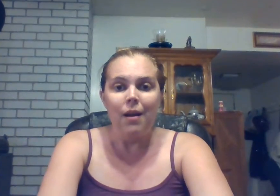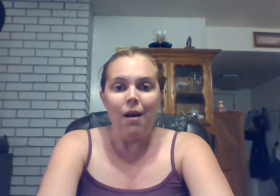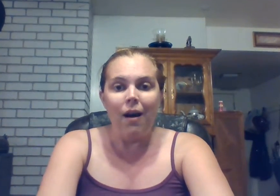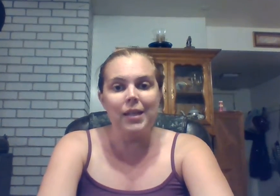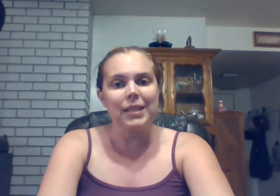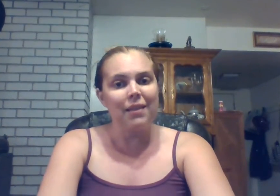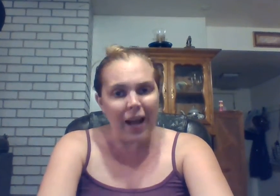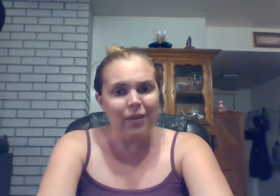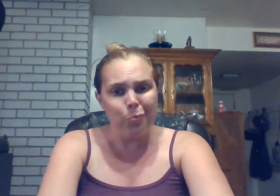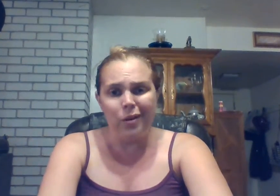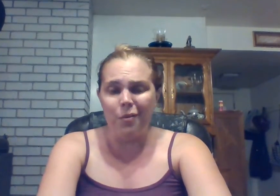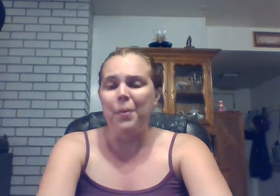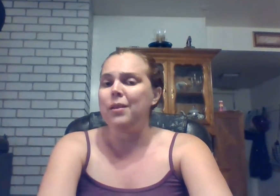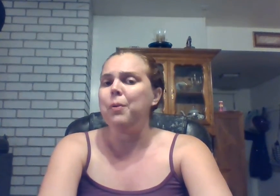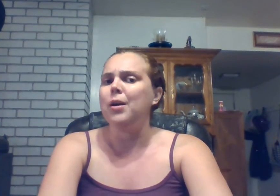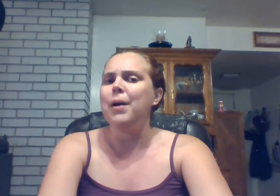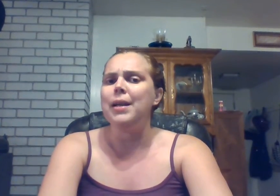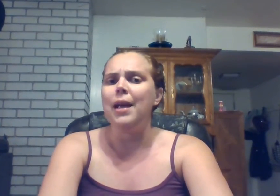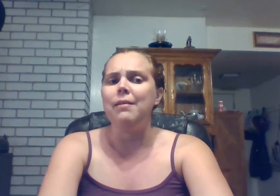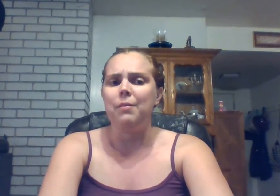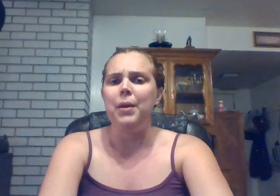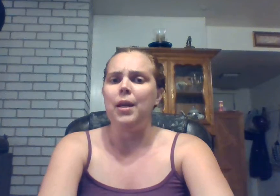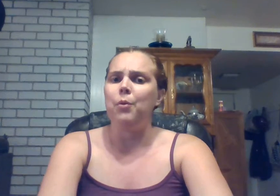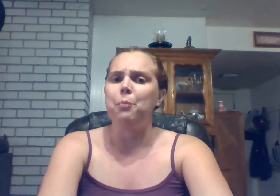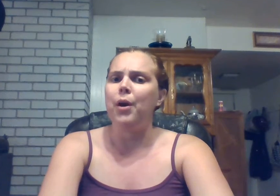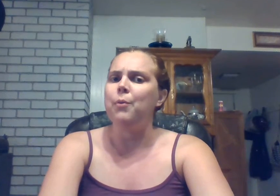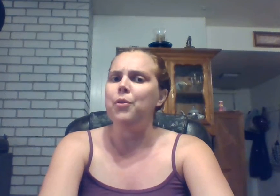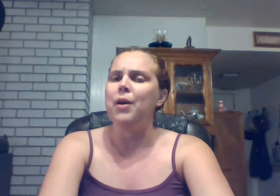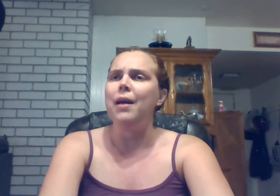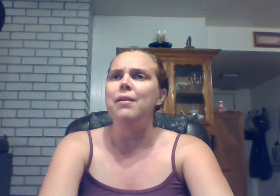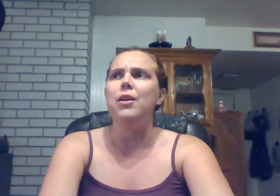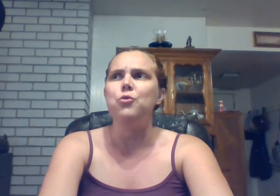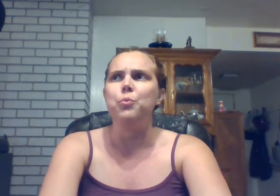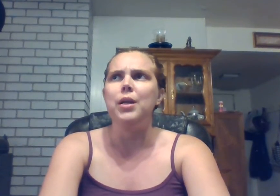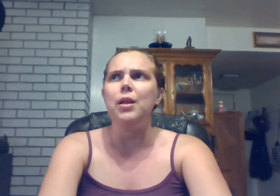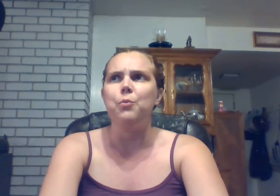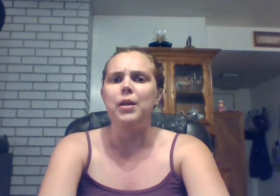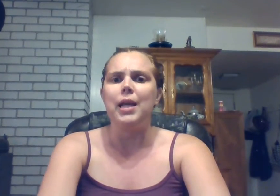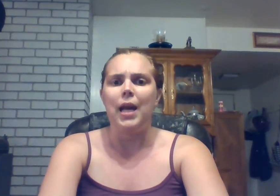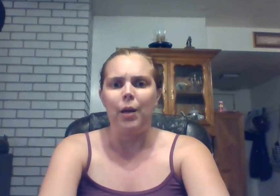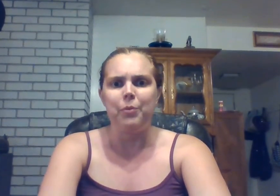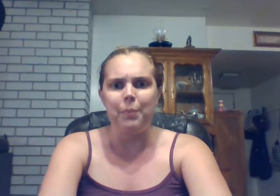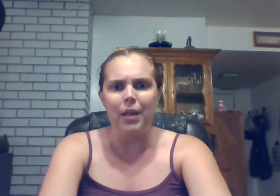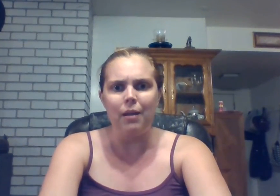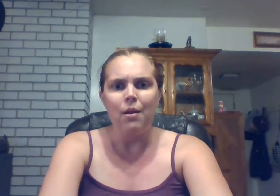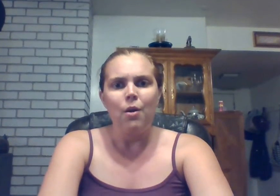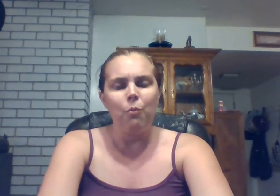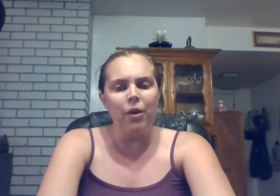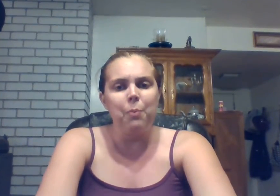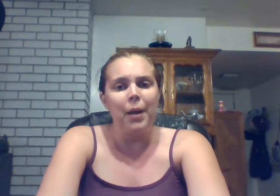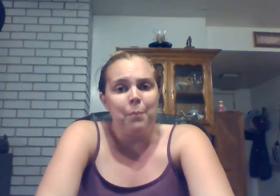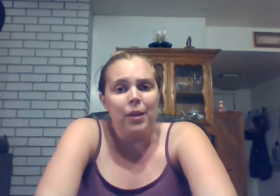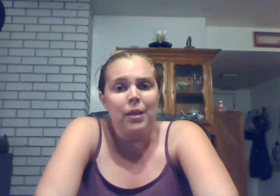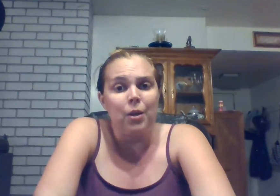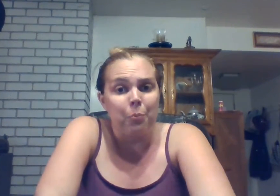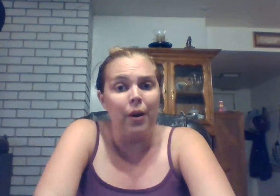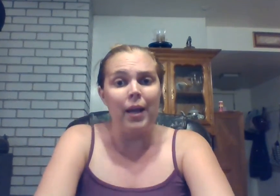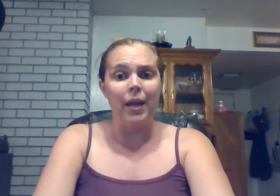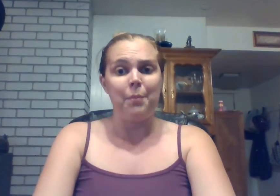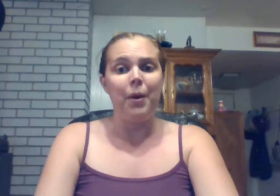honestly that is one of the best part of my days is being able to pray with you guys and it's really really helped me with my ability to pray in